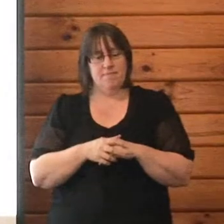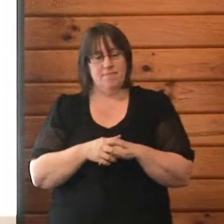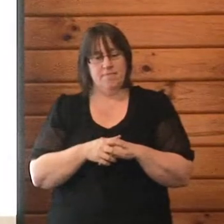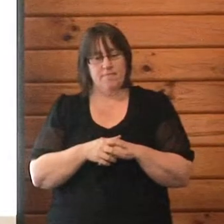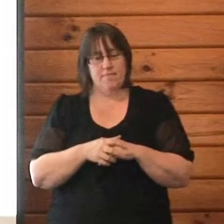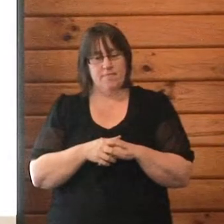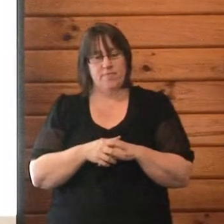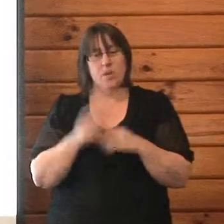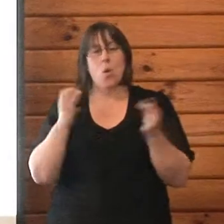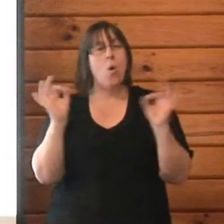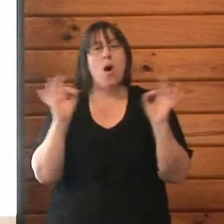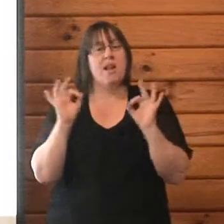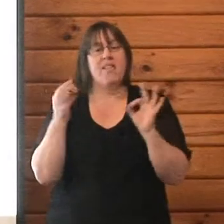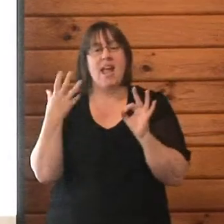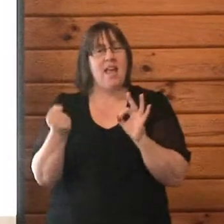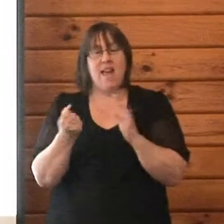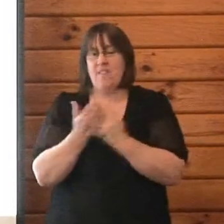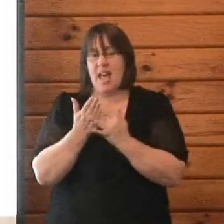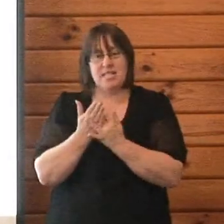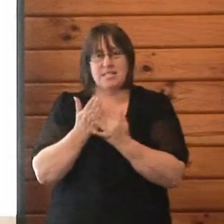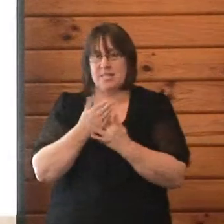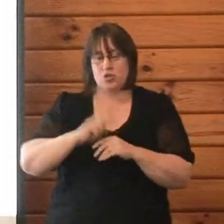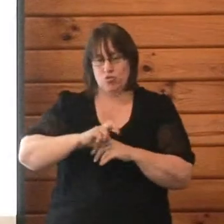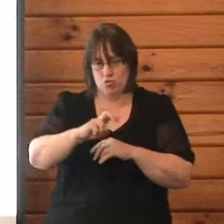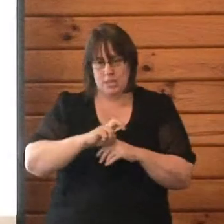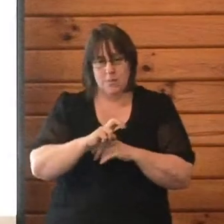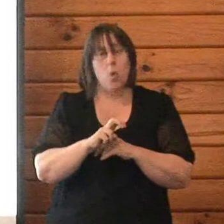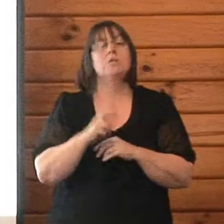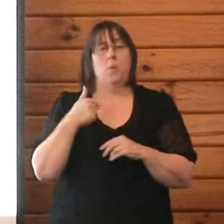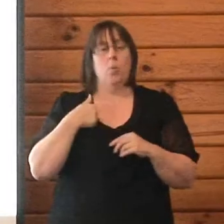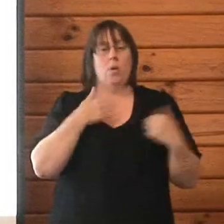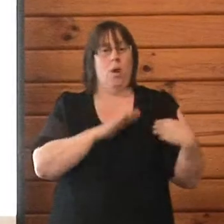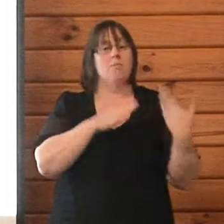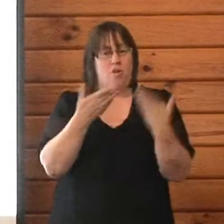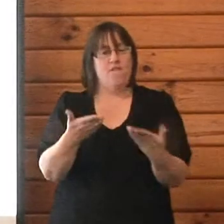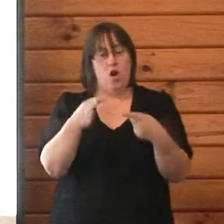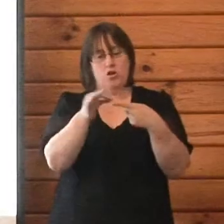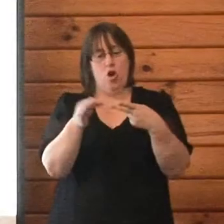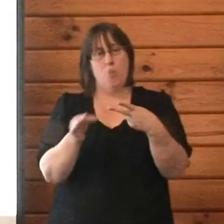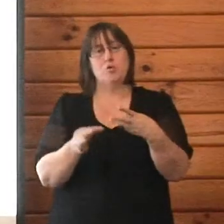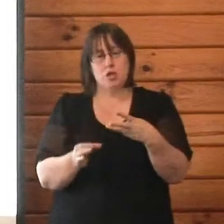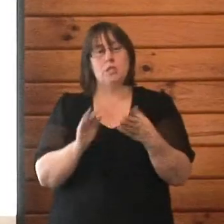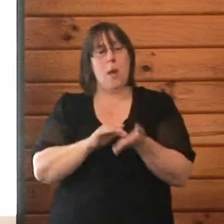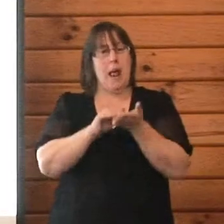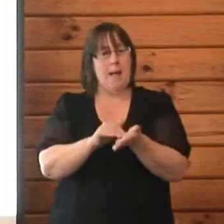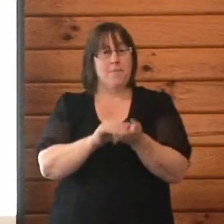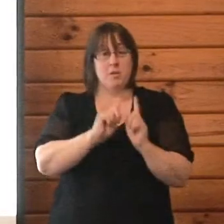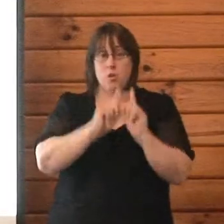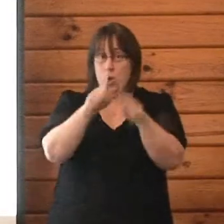transport mechanisms. We will provide transport options to get them either to medical appointments or to